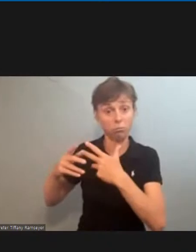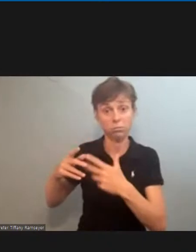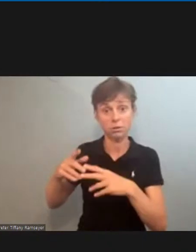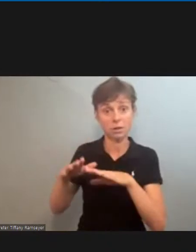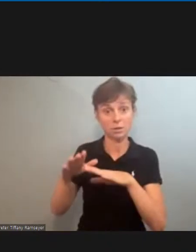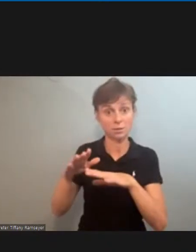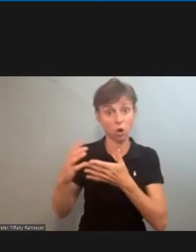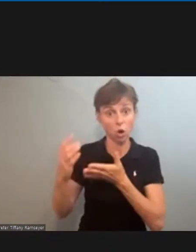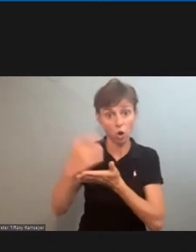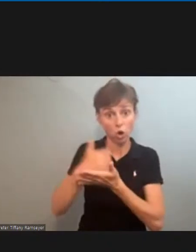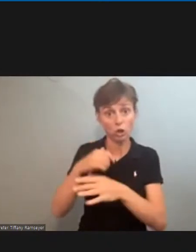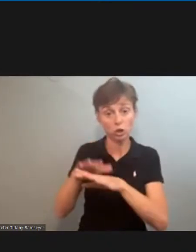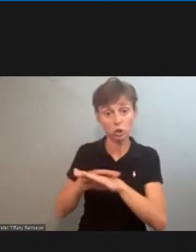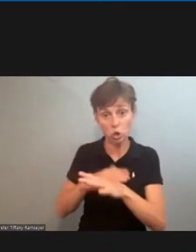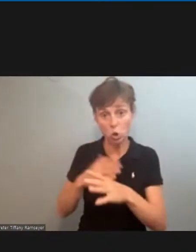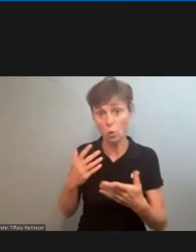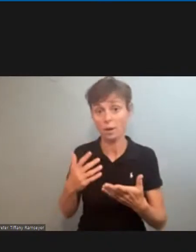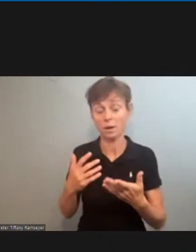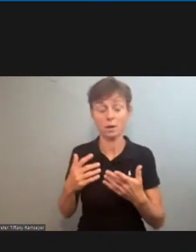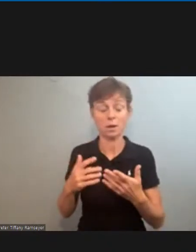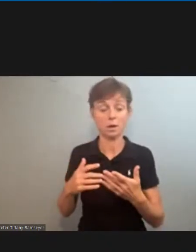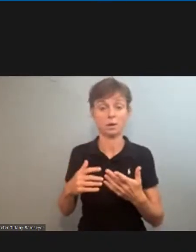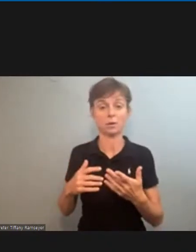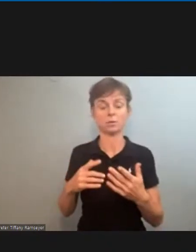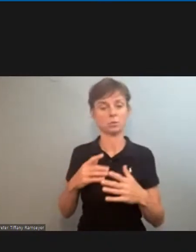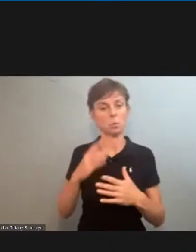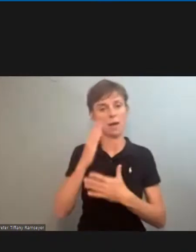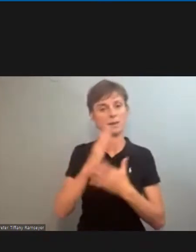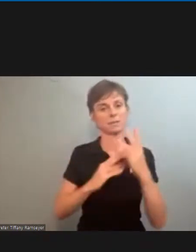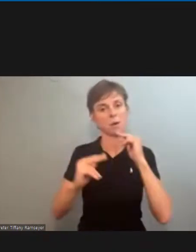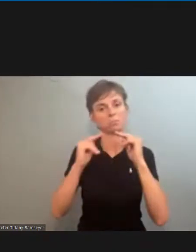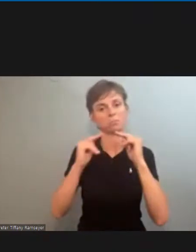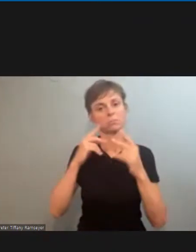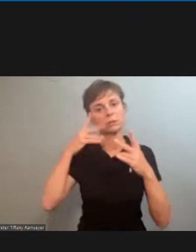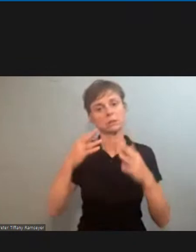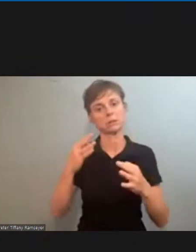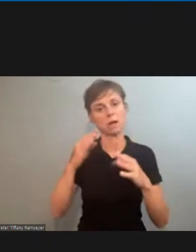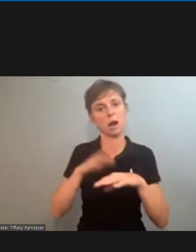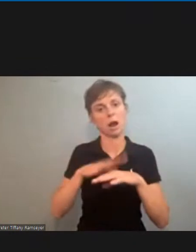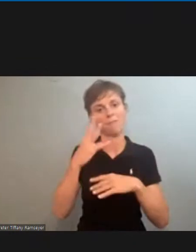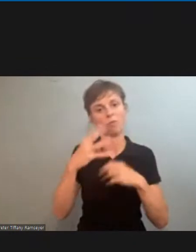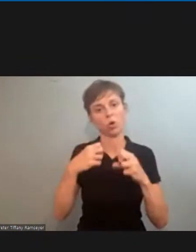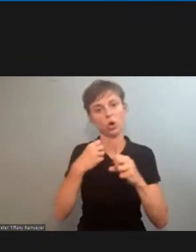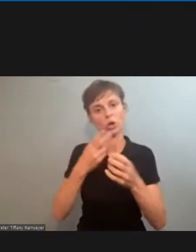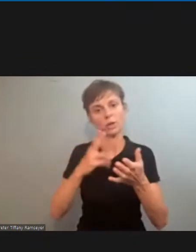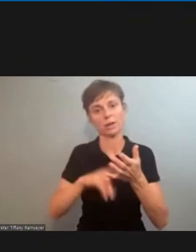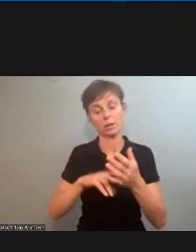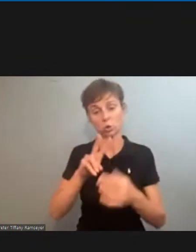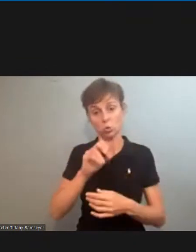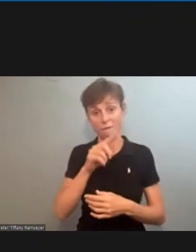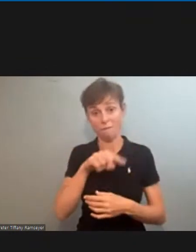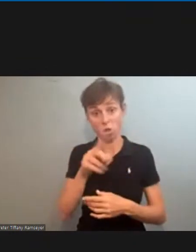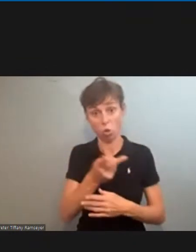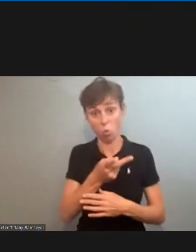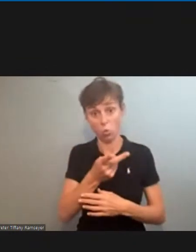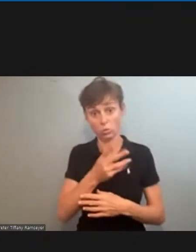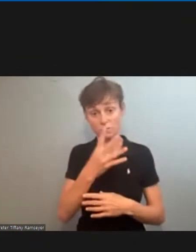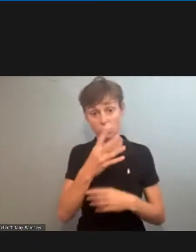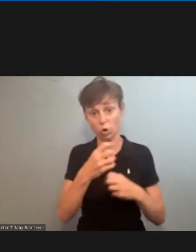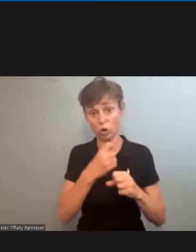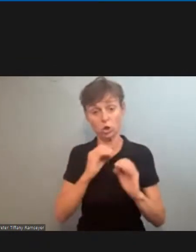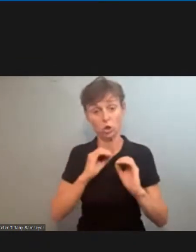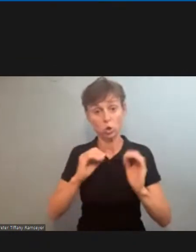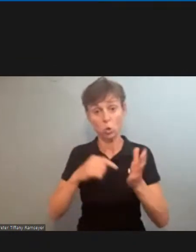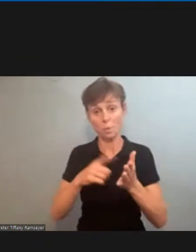we had arbitrators uh uh rule on four-year contracts and two of those four years we had no pay raises at all